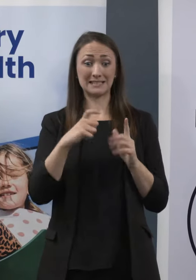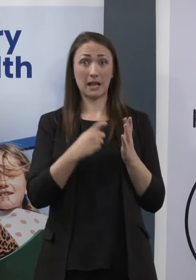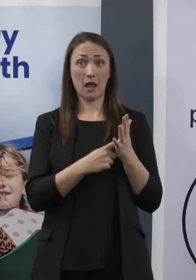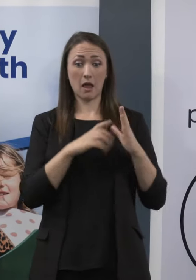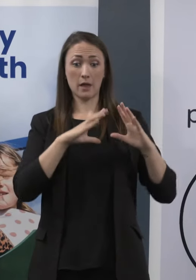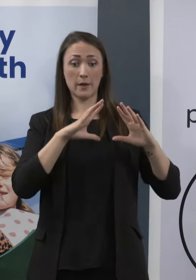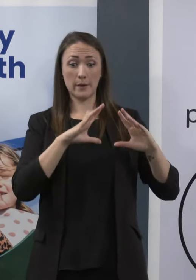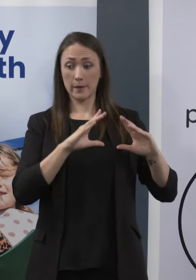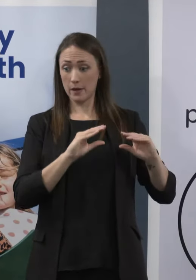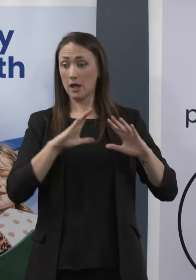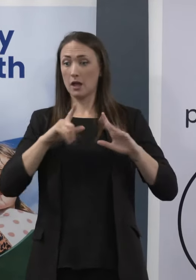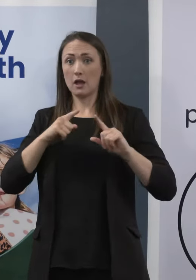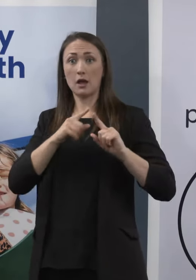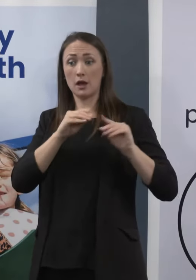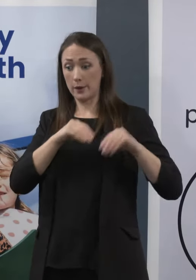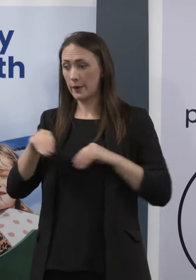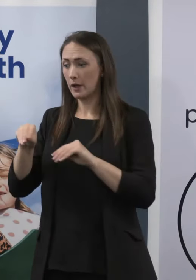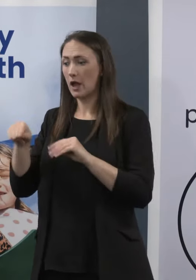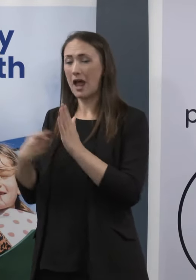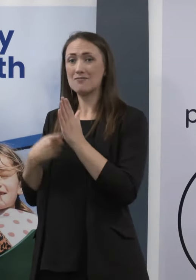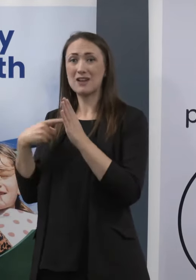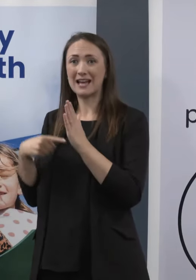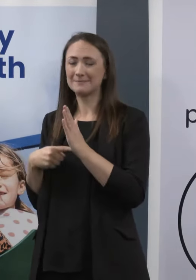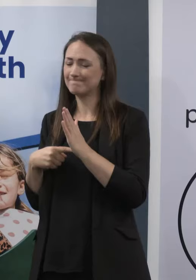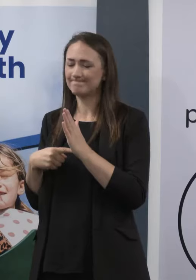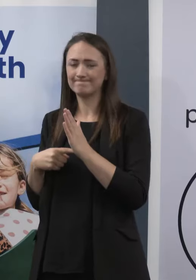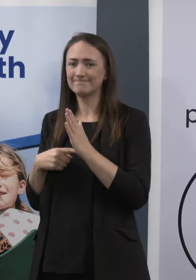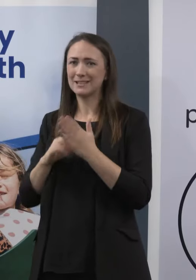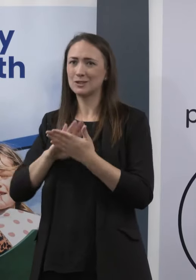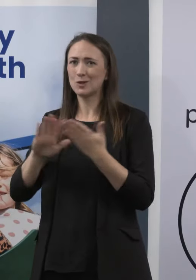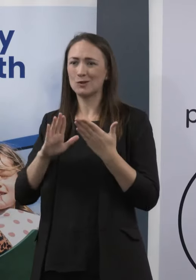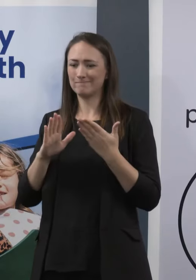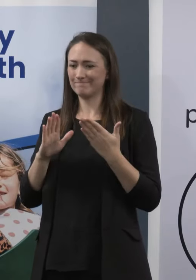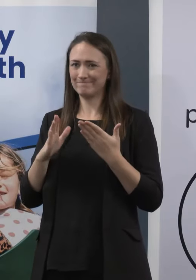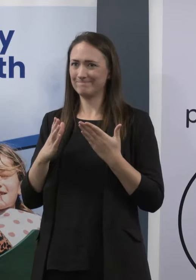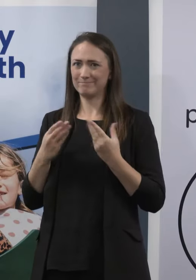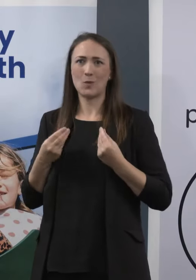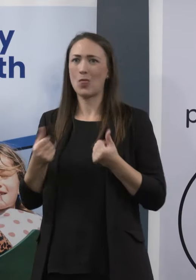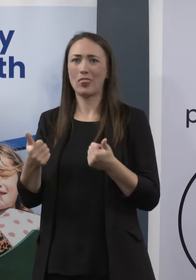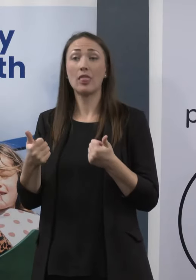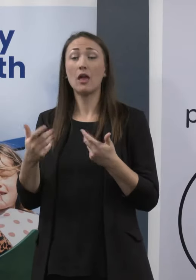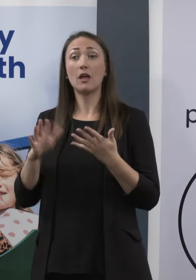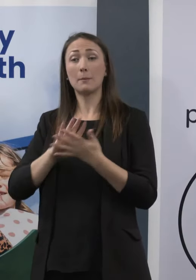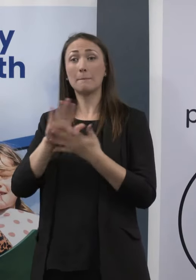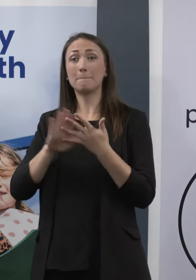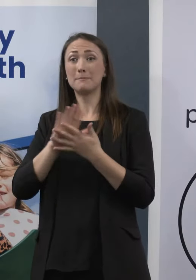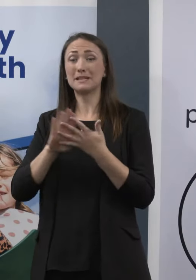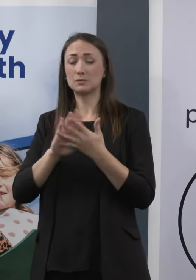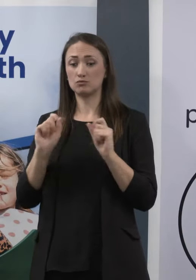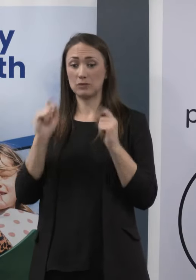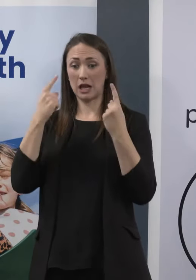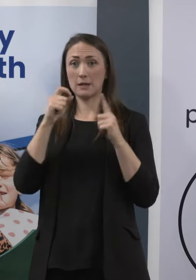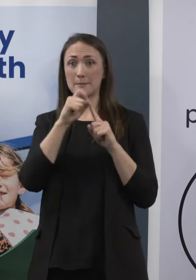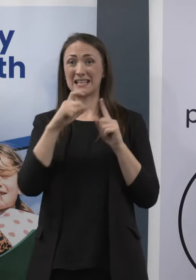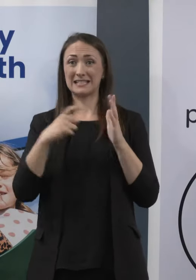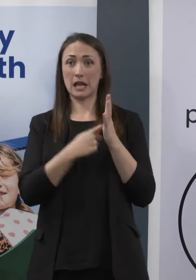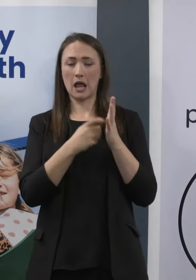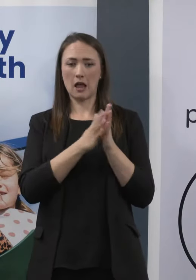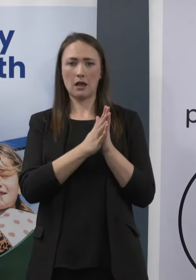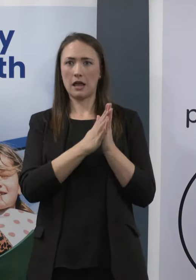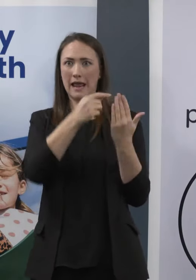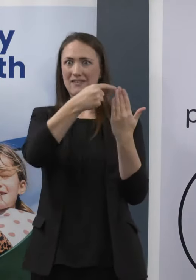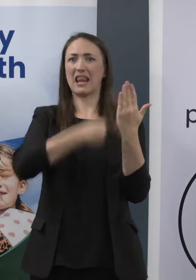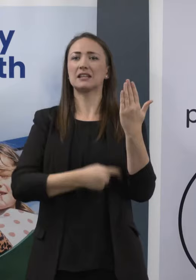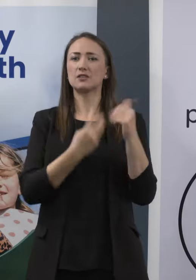that our PCR testing wasn't keeping up with demand, we ended up with a backlog of around 32,000 tests, mostly in